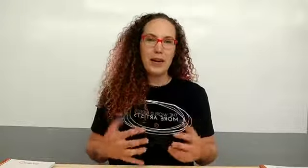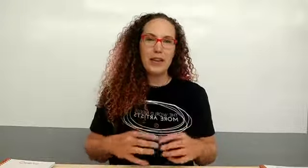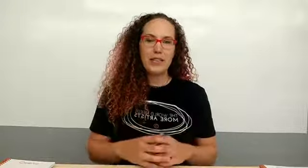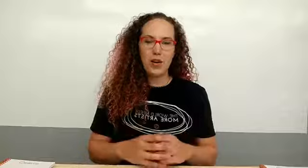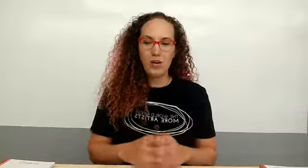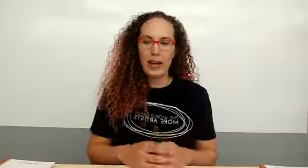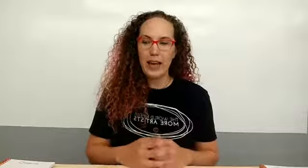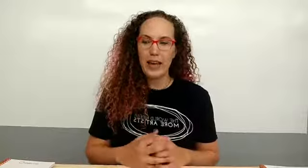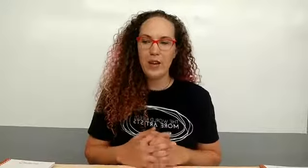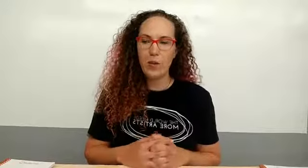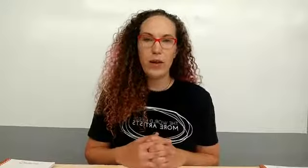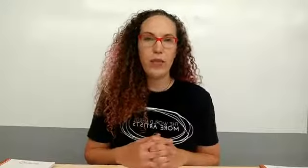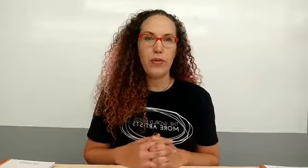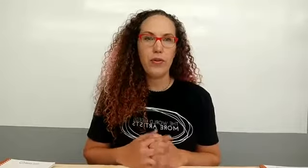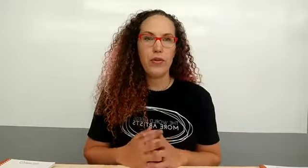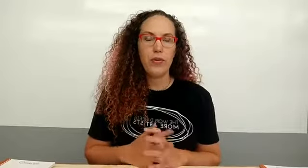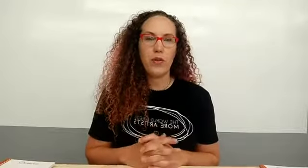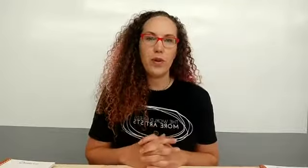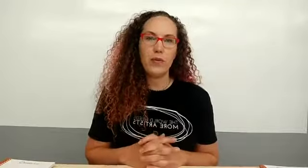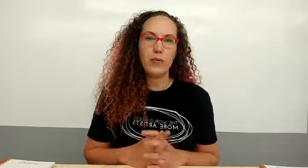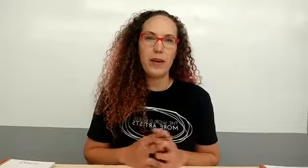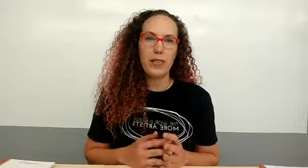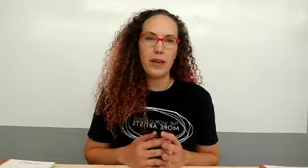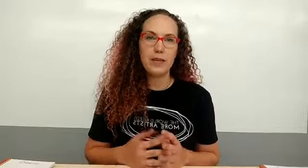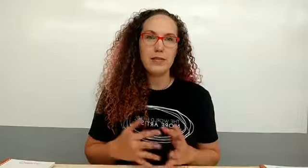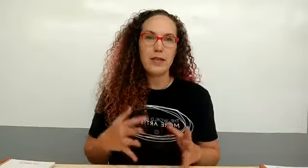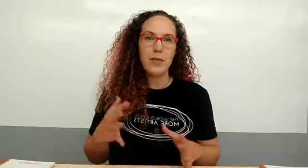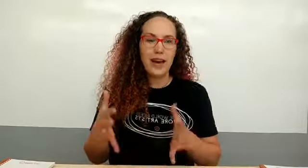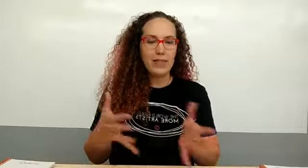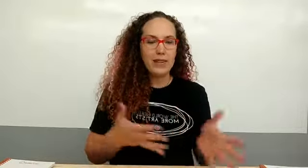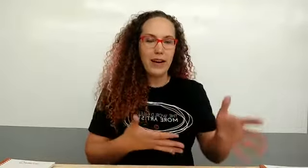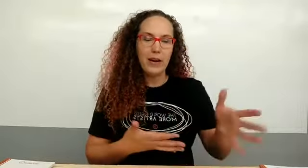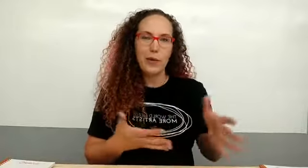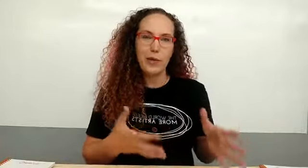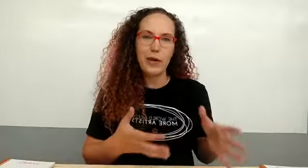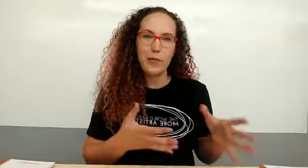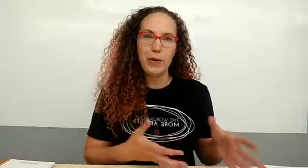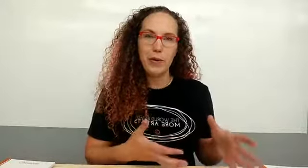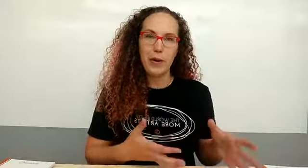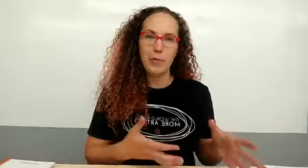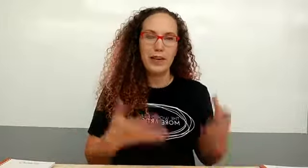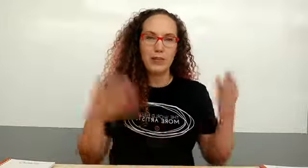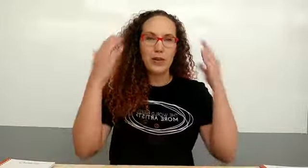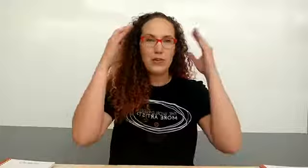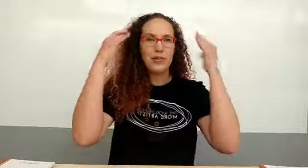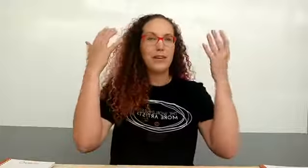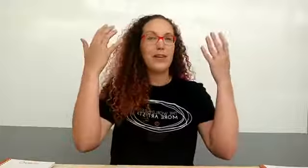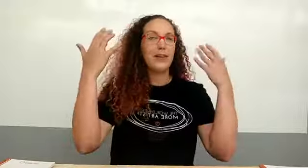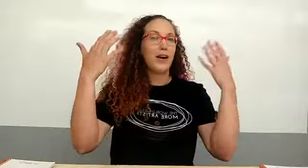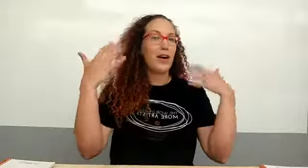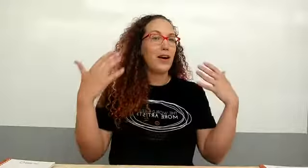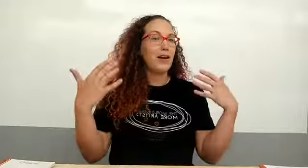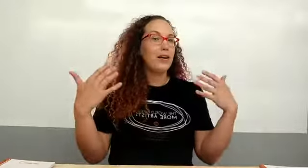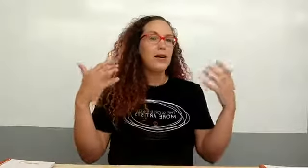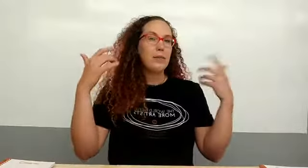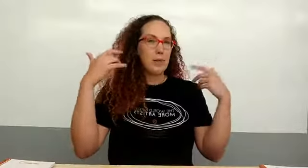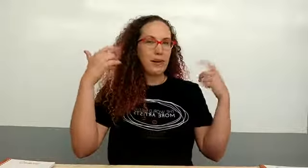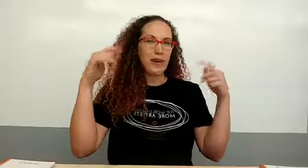is okay with the way we run things and we have to kind of reprogram because we're used to hearing our maybe our